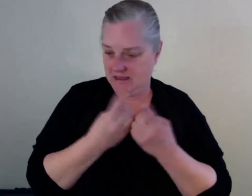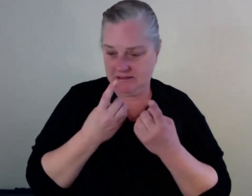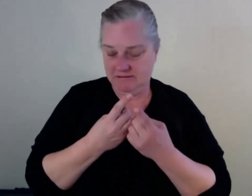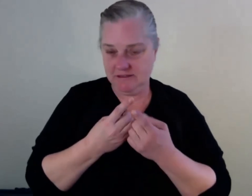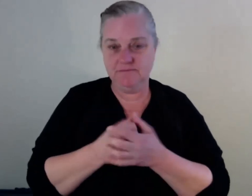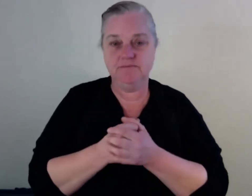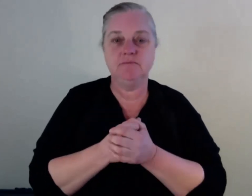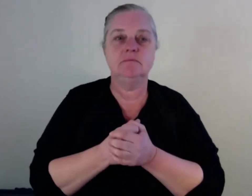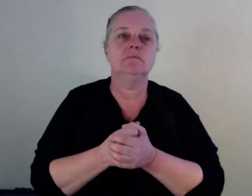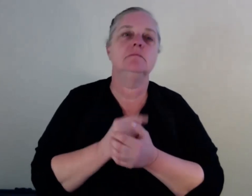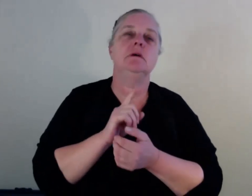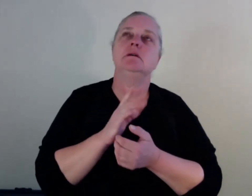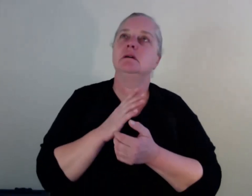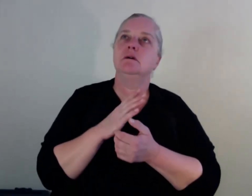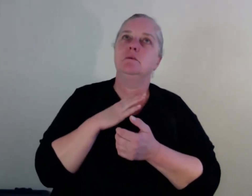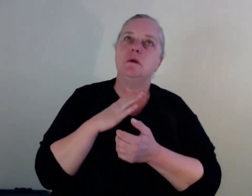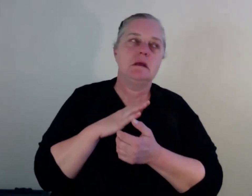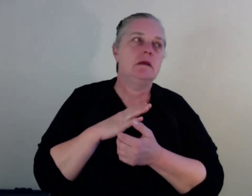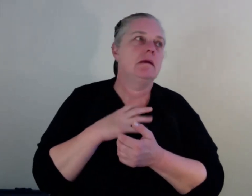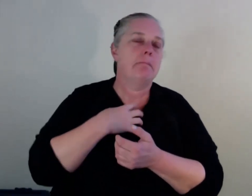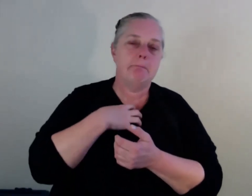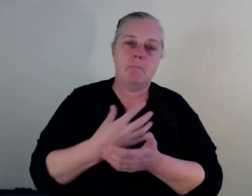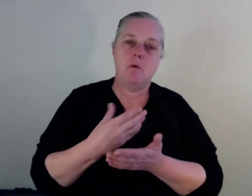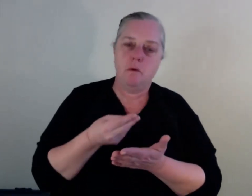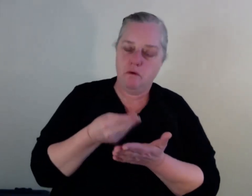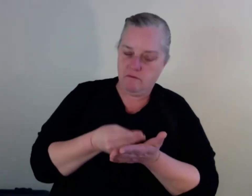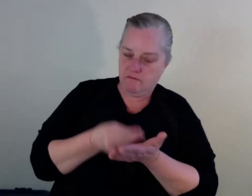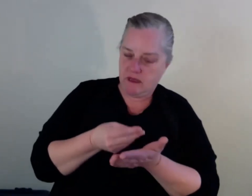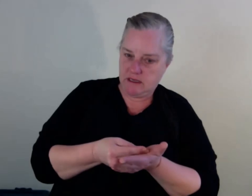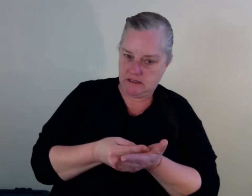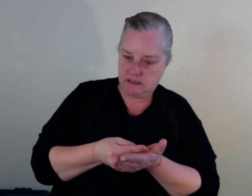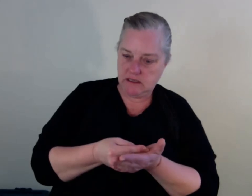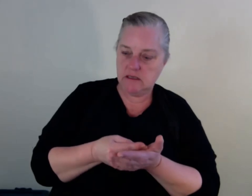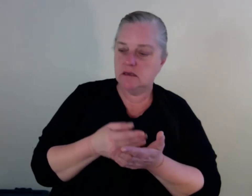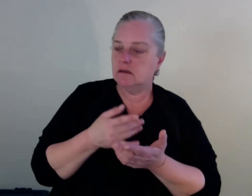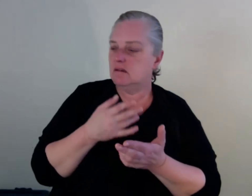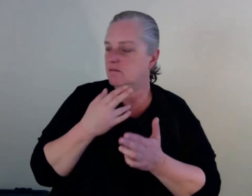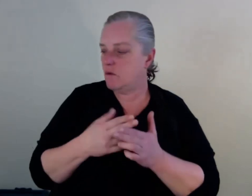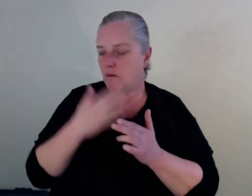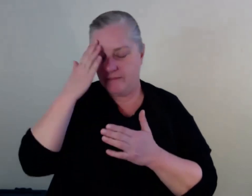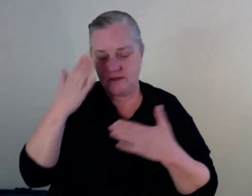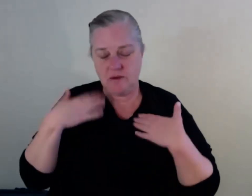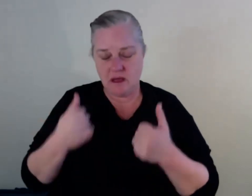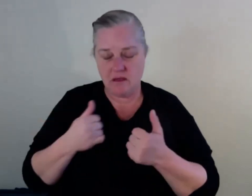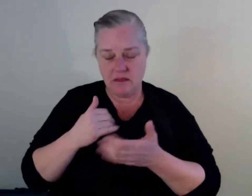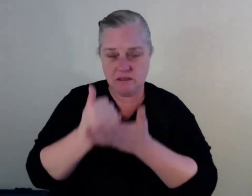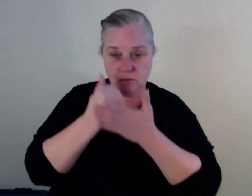health support. Like, this is why I want to be an MDR therapist, because I want it to be affordable. Because it's amazing how much it can help a person simply by a session, stop